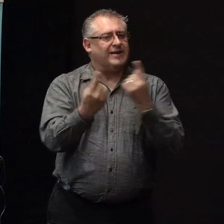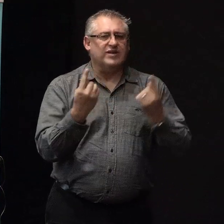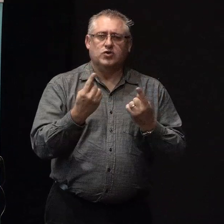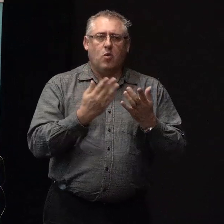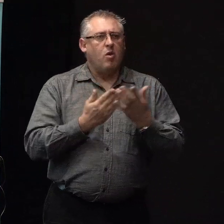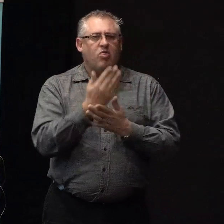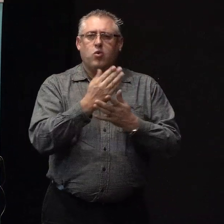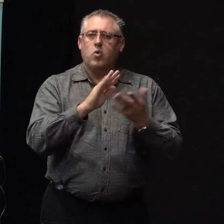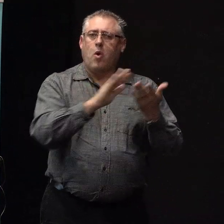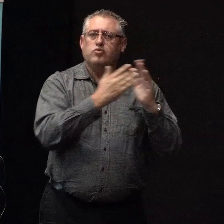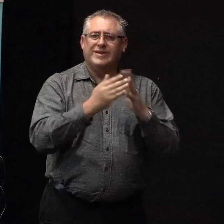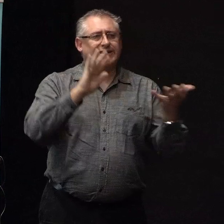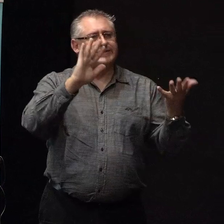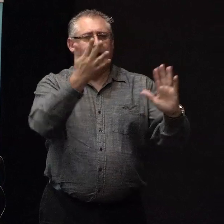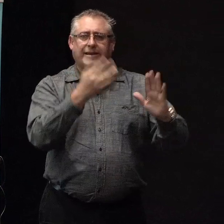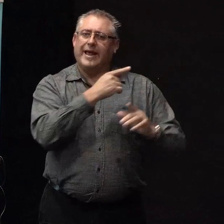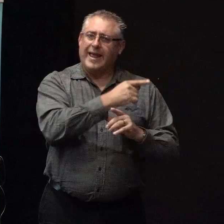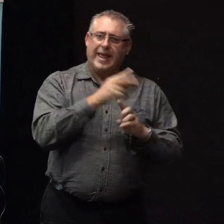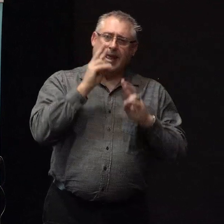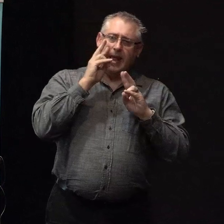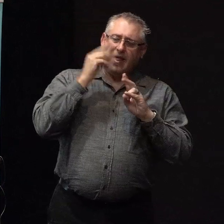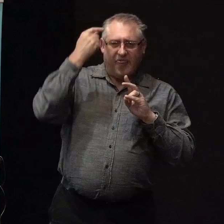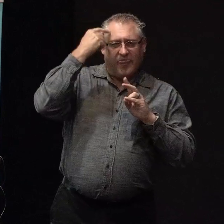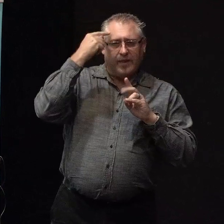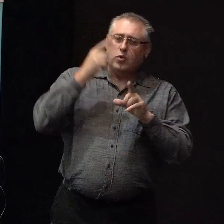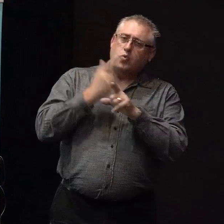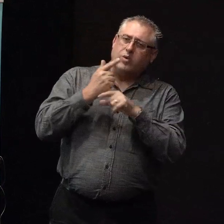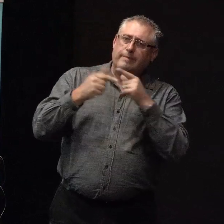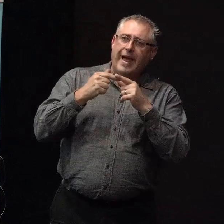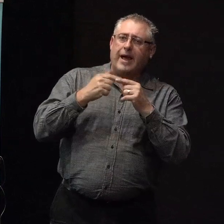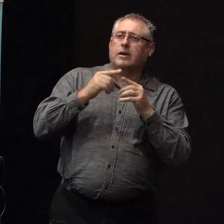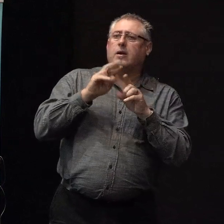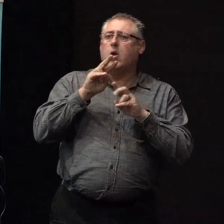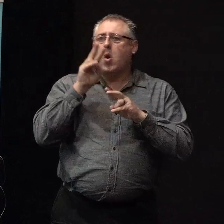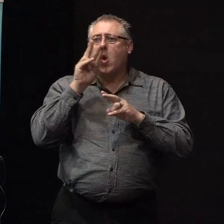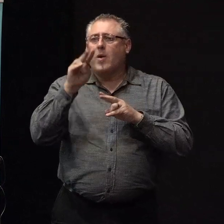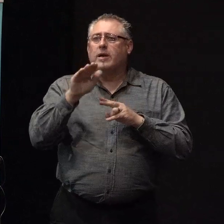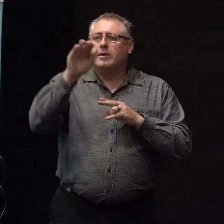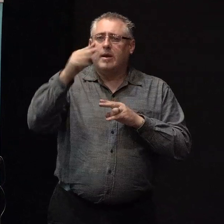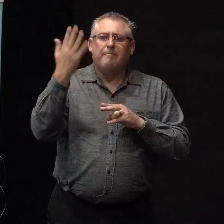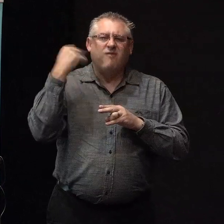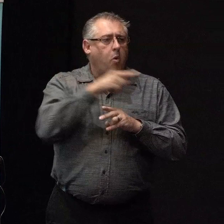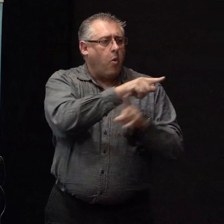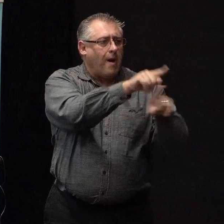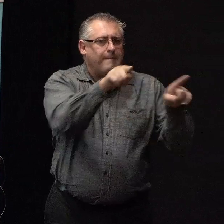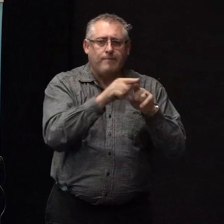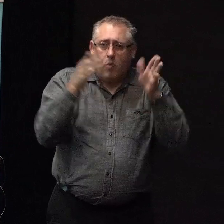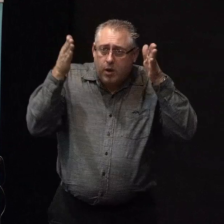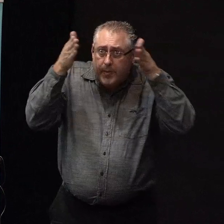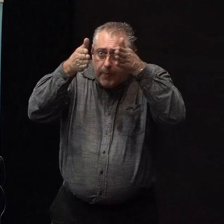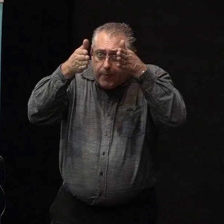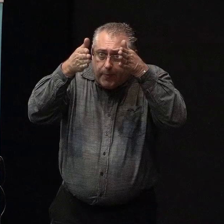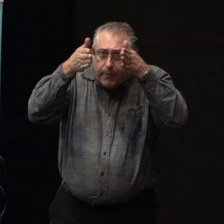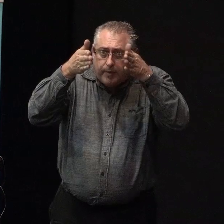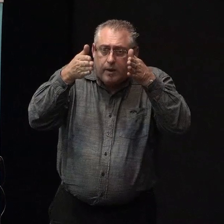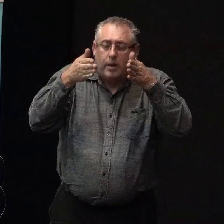disasters. And he talks about people coming out the other end of recovery and they've just been so focused, like this with their blinkers on. And they come out the